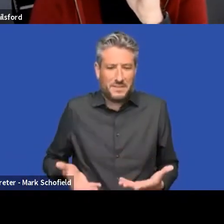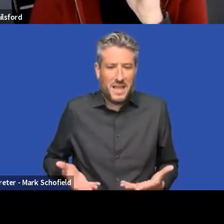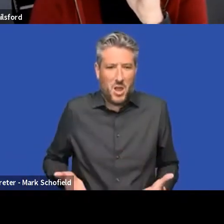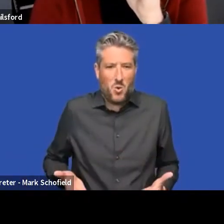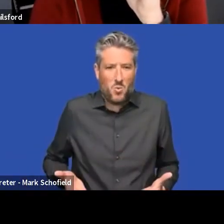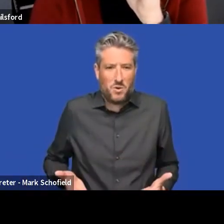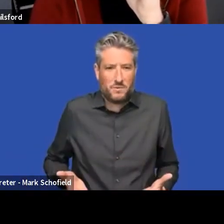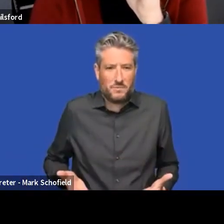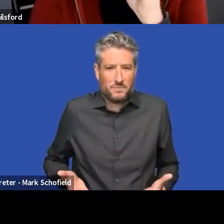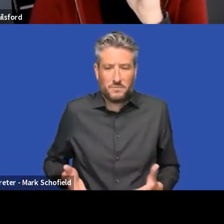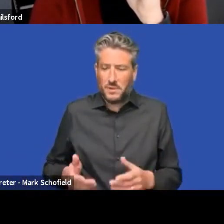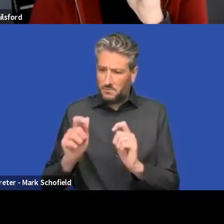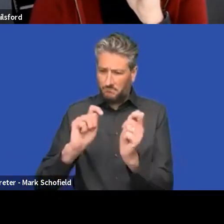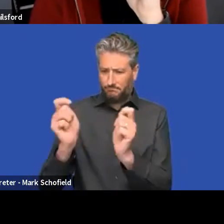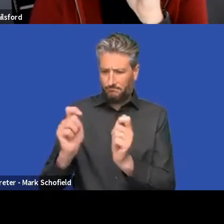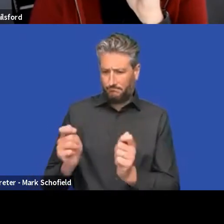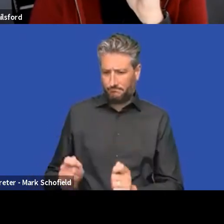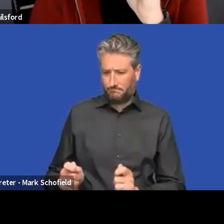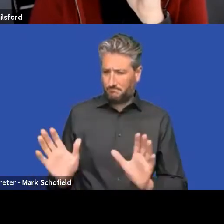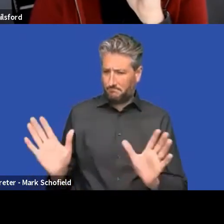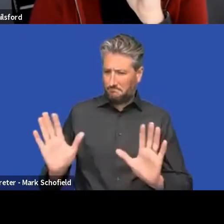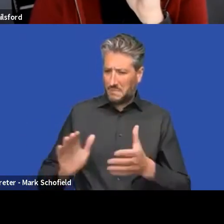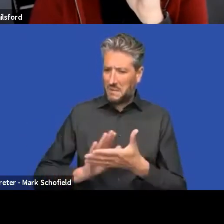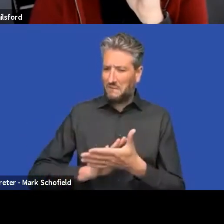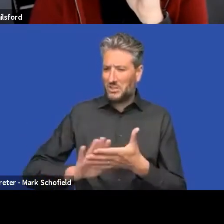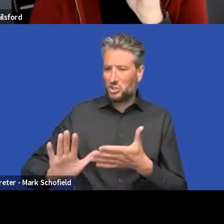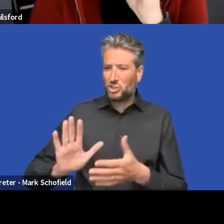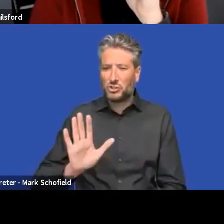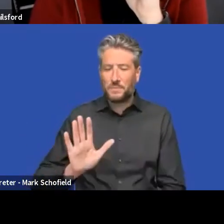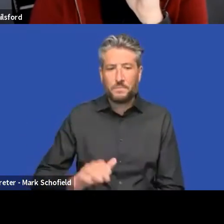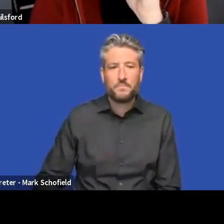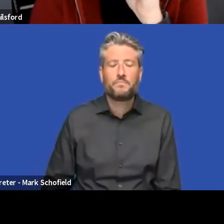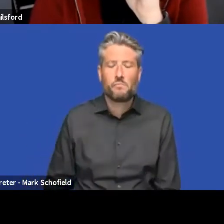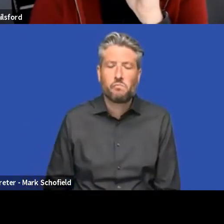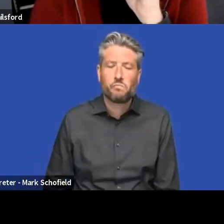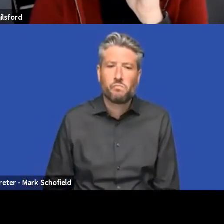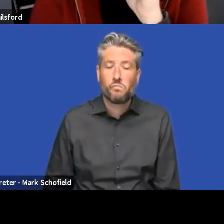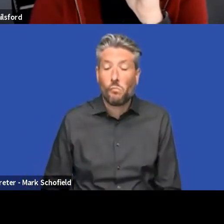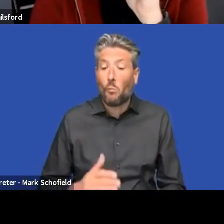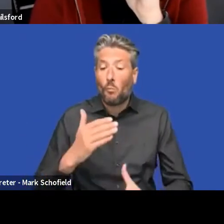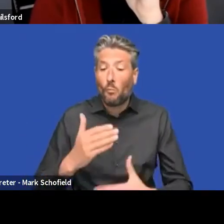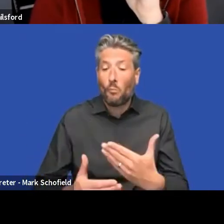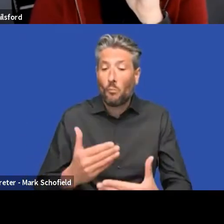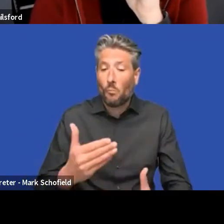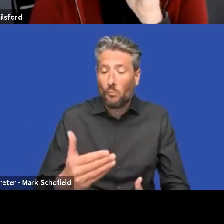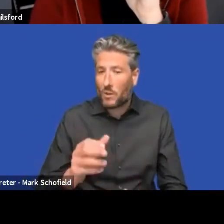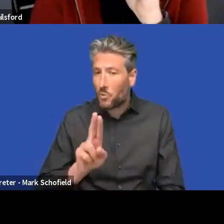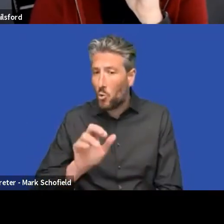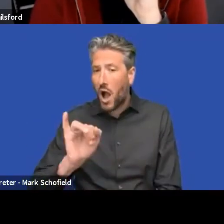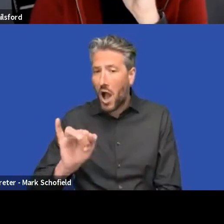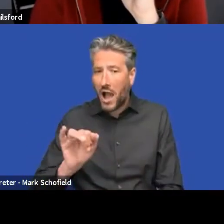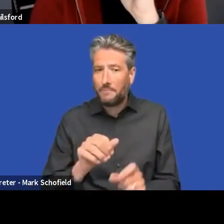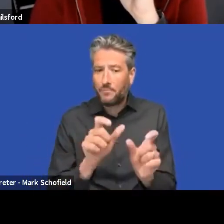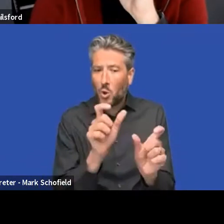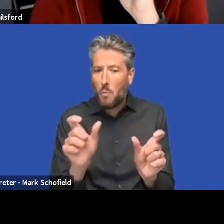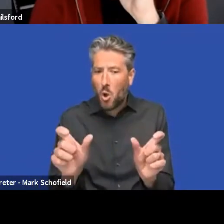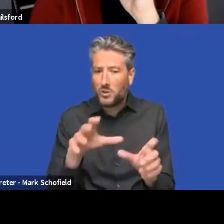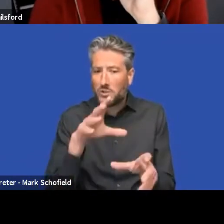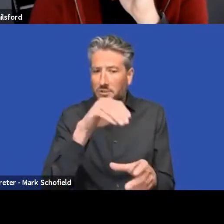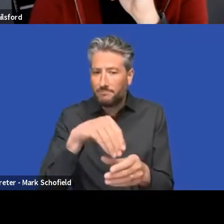quite a bit in V8 to be aligned. But what will happen with the UI components is now that we start putting them into system and get